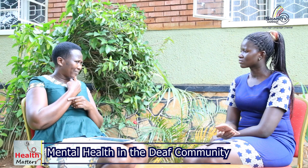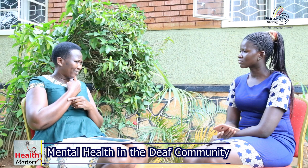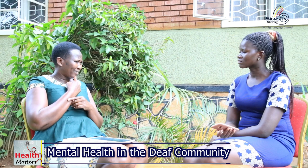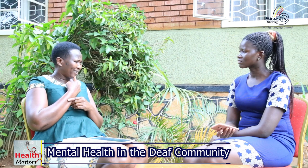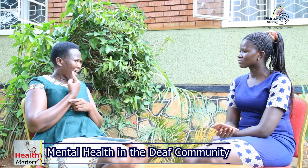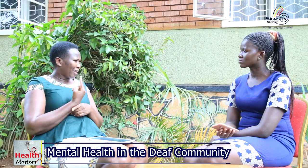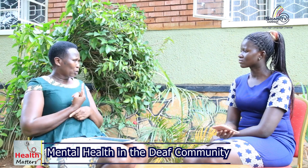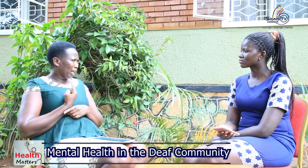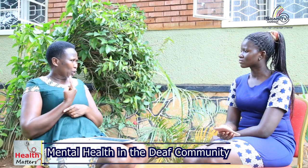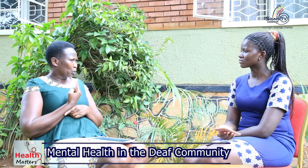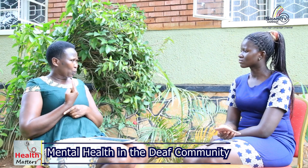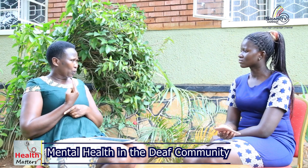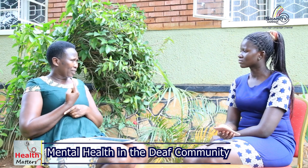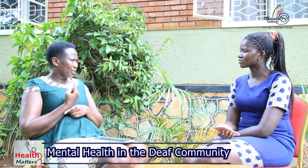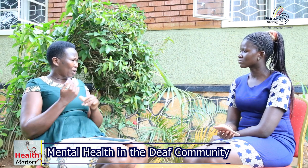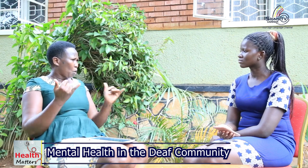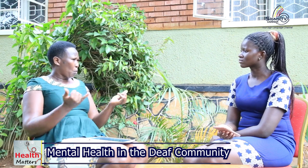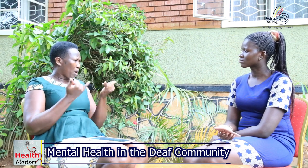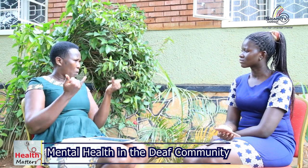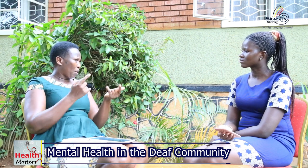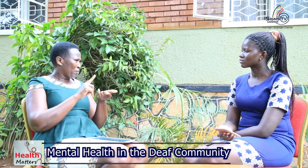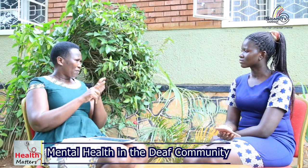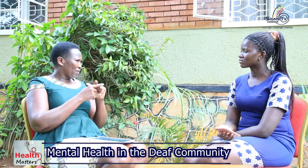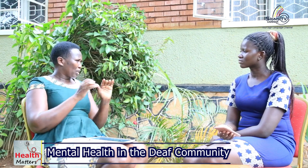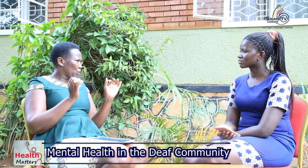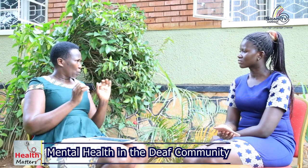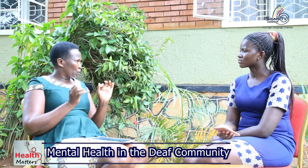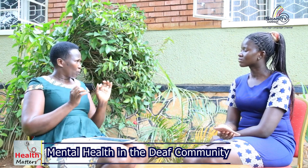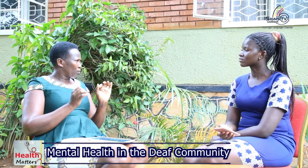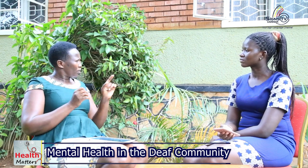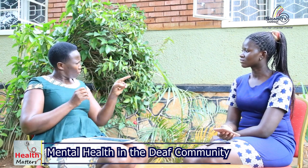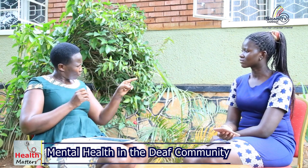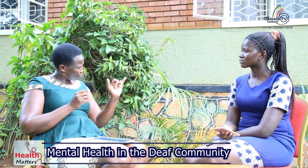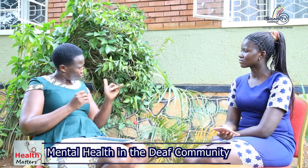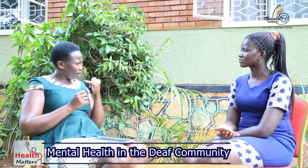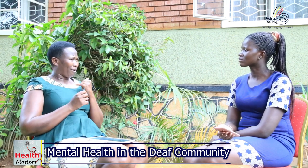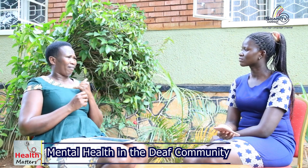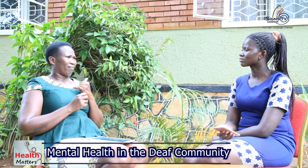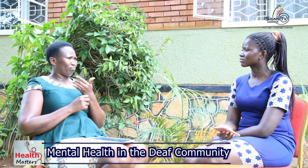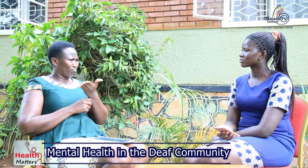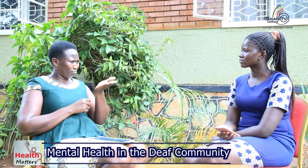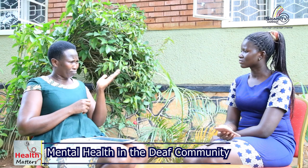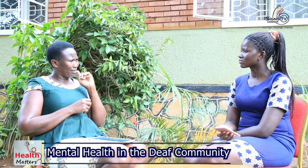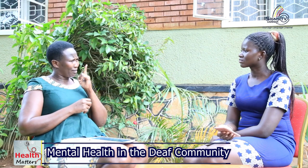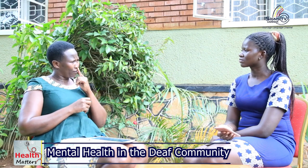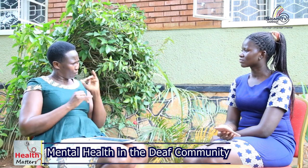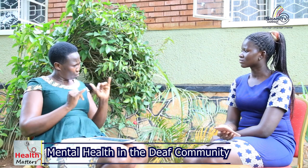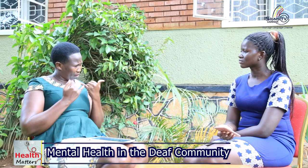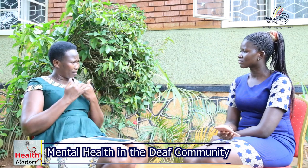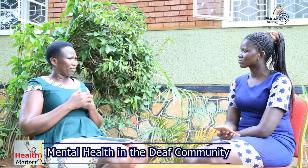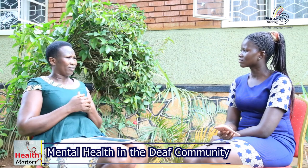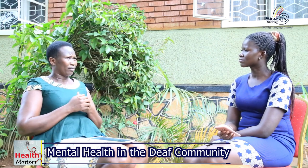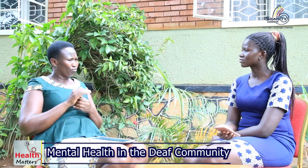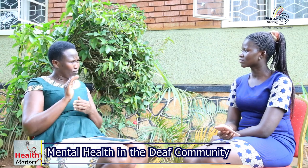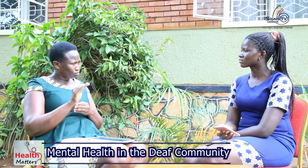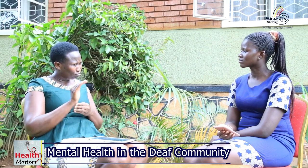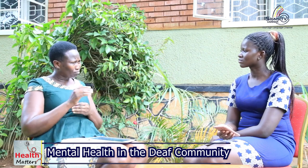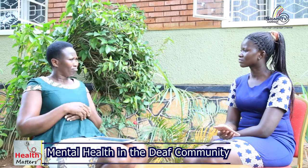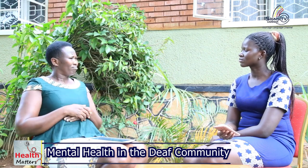a problem with that person if this deaf person is in isolation alone alone you try try as a deaf ask